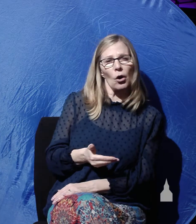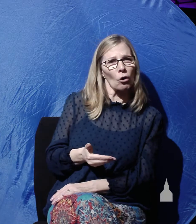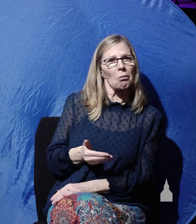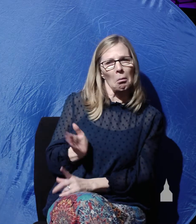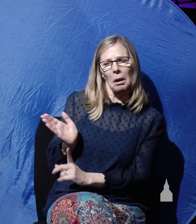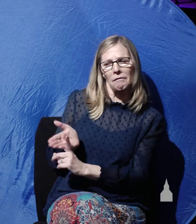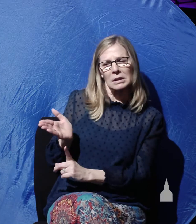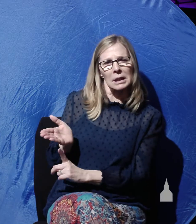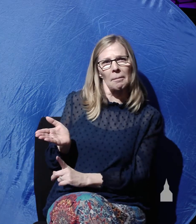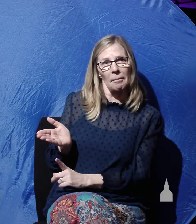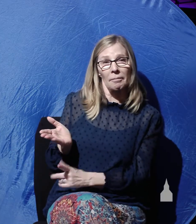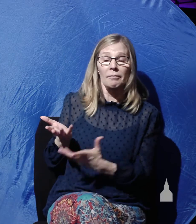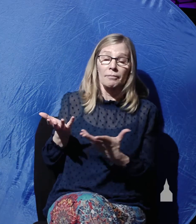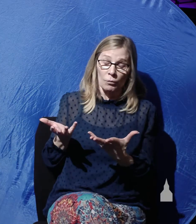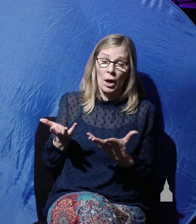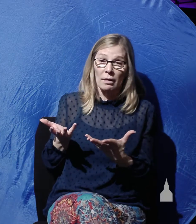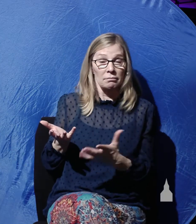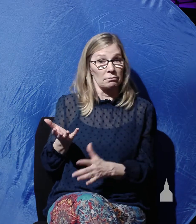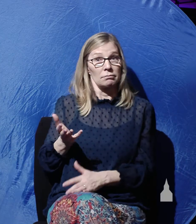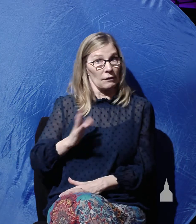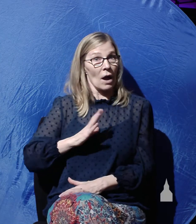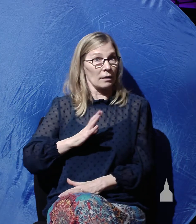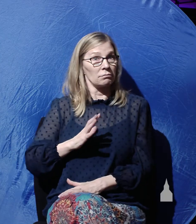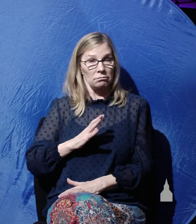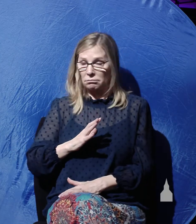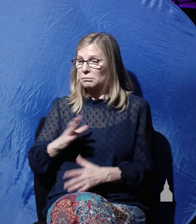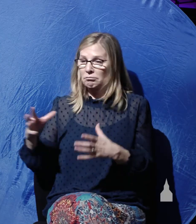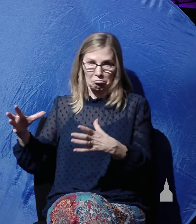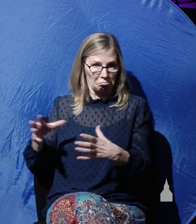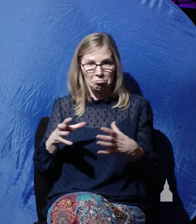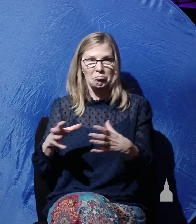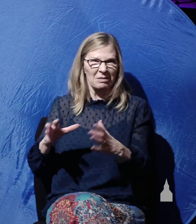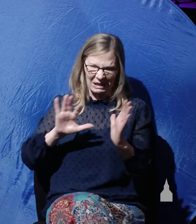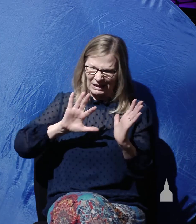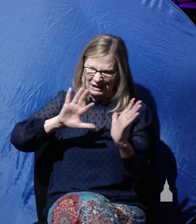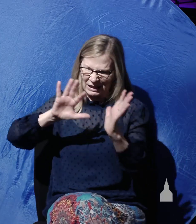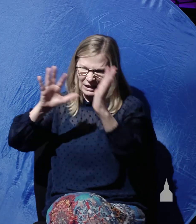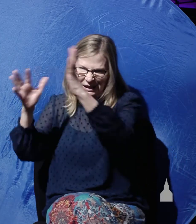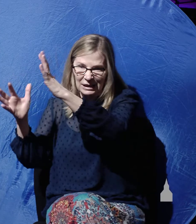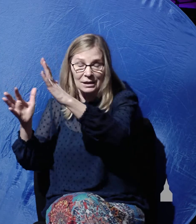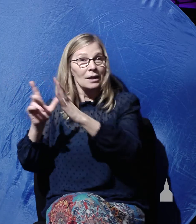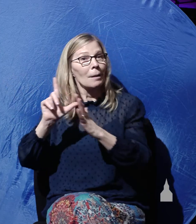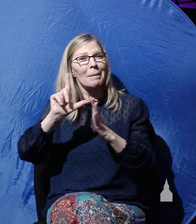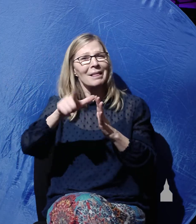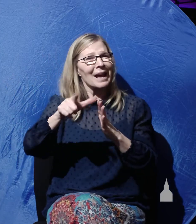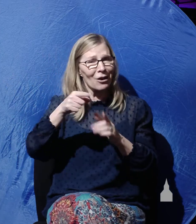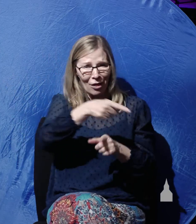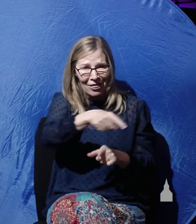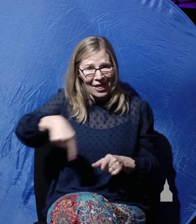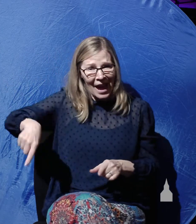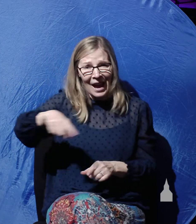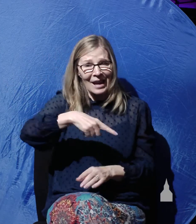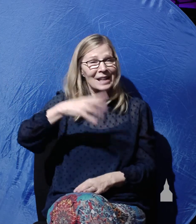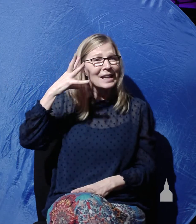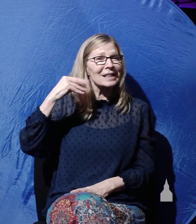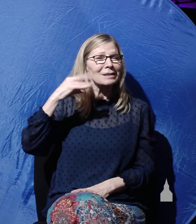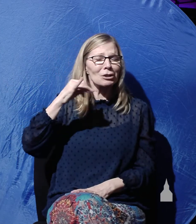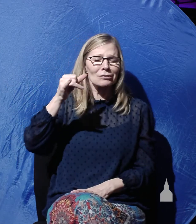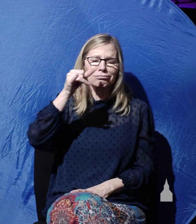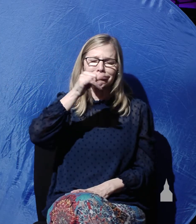believers. Well, then they certainly later on would have endured great persecution for the sake of something